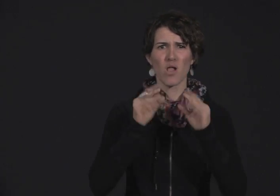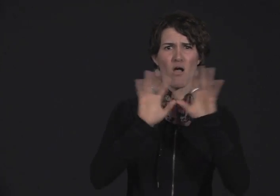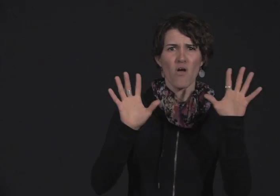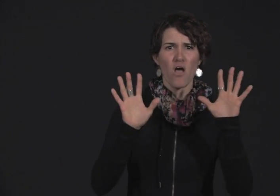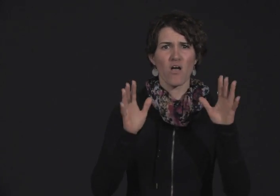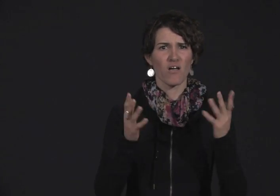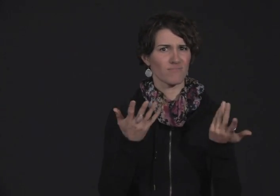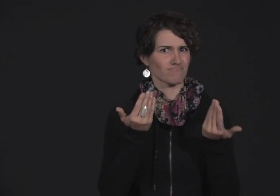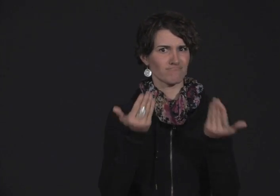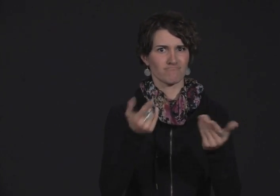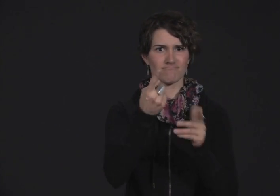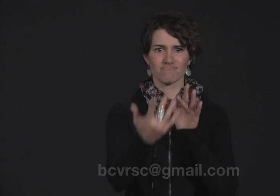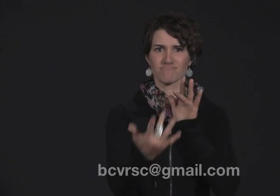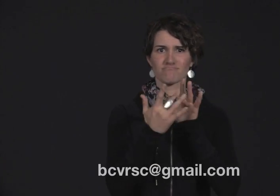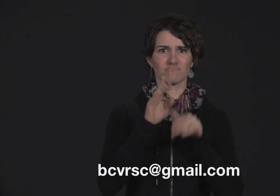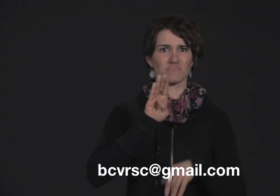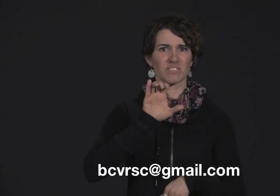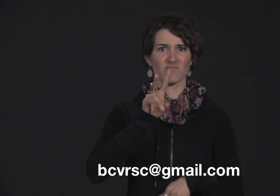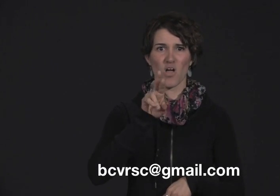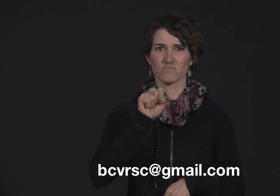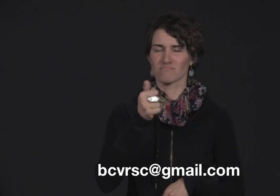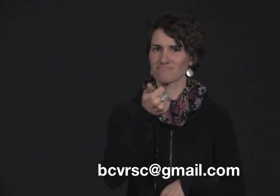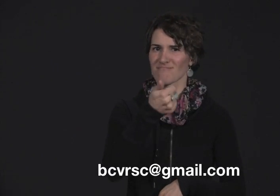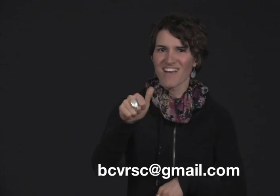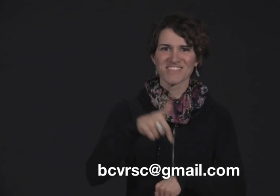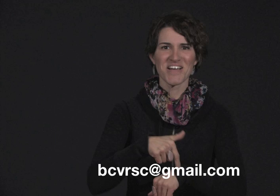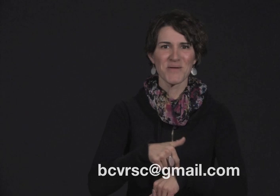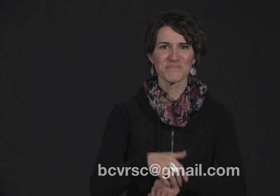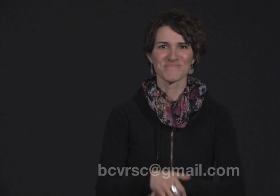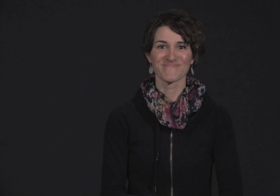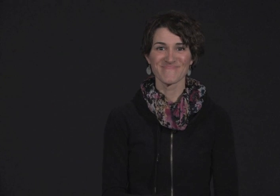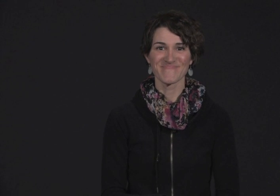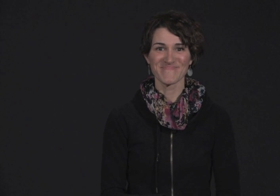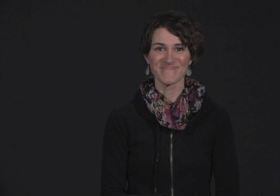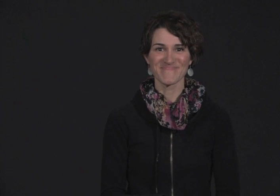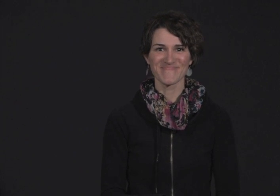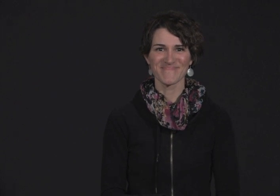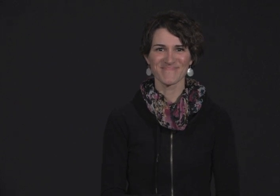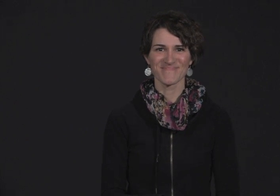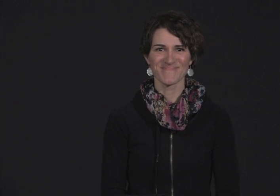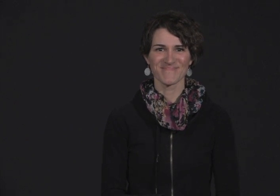If you have any questions or need clarification, by all means, please contact us at the email address below.